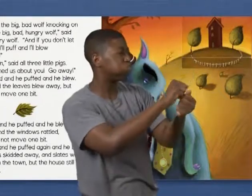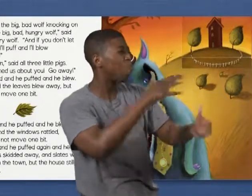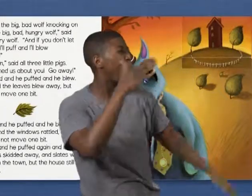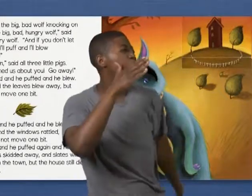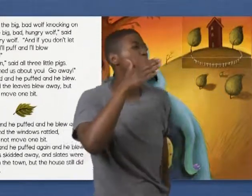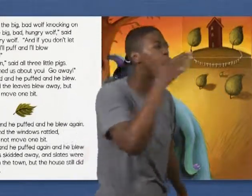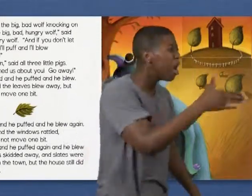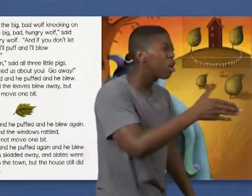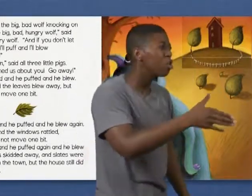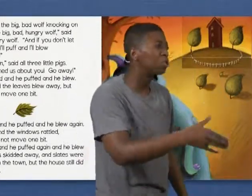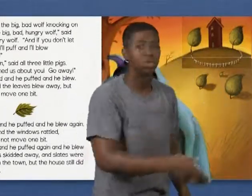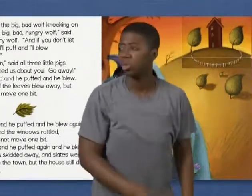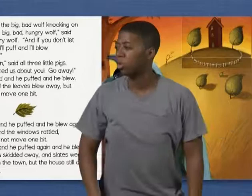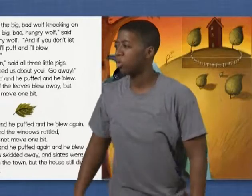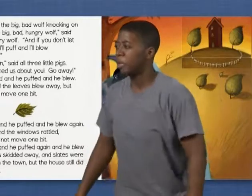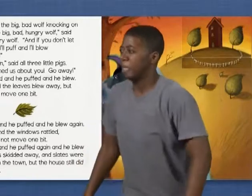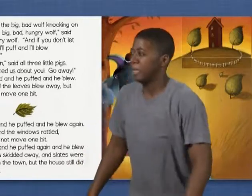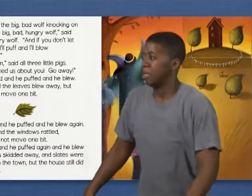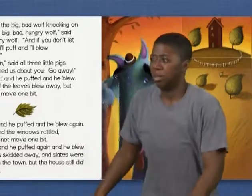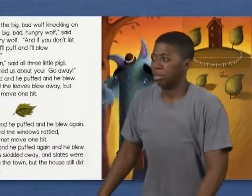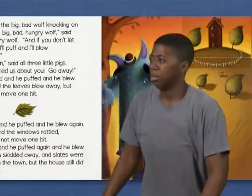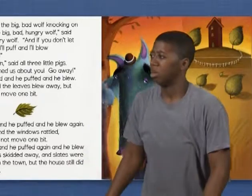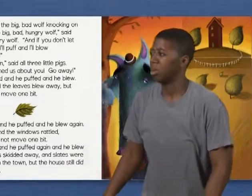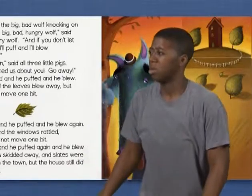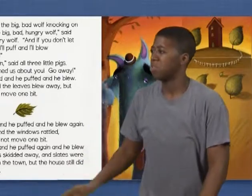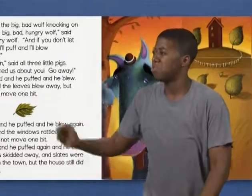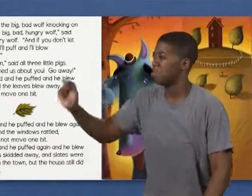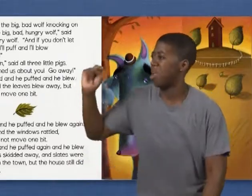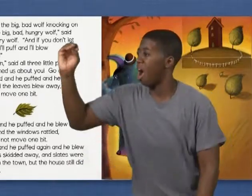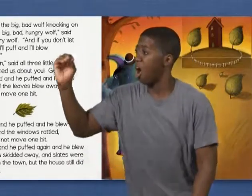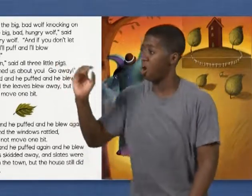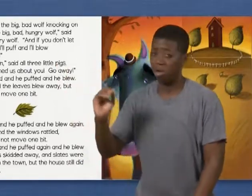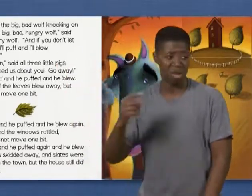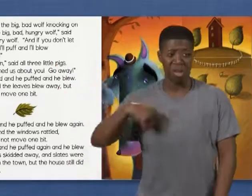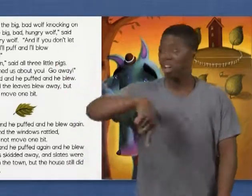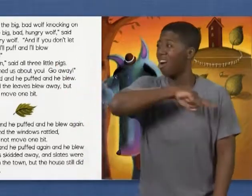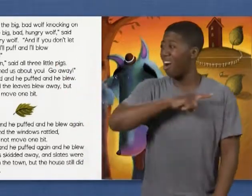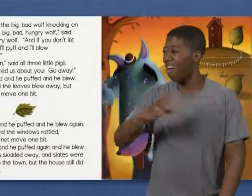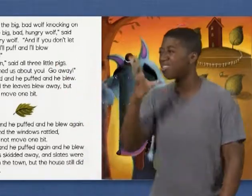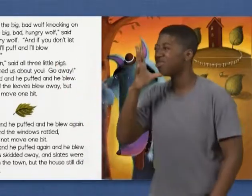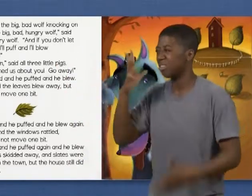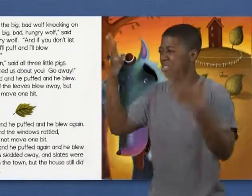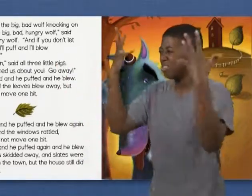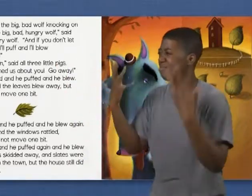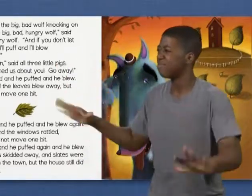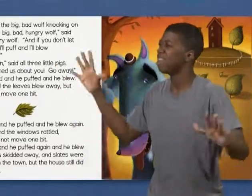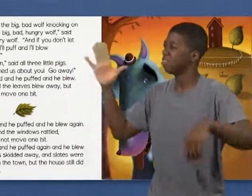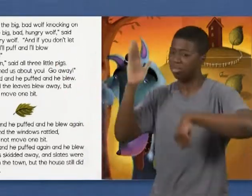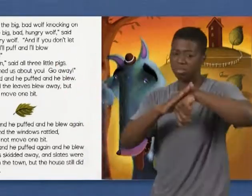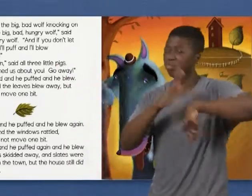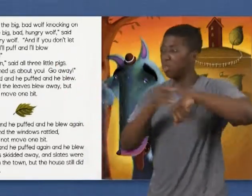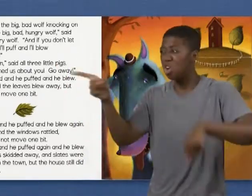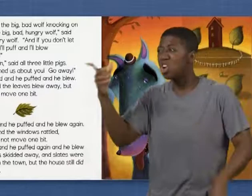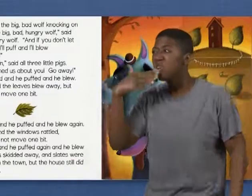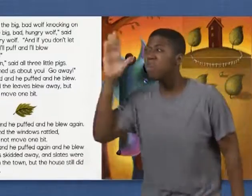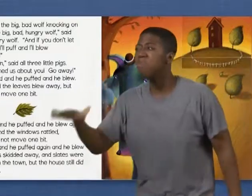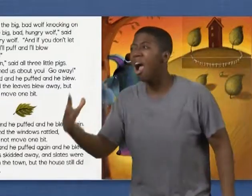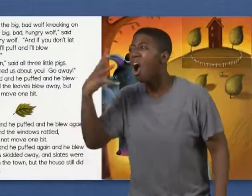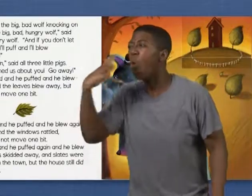You can't come in, said all three little pigs. Our mother warned us